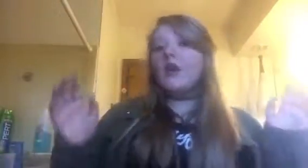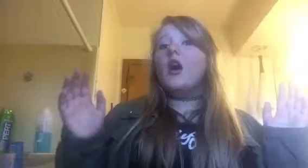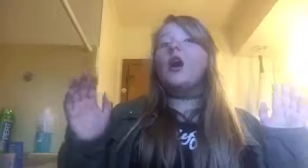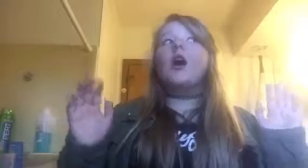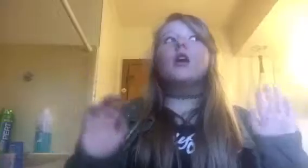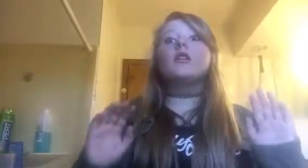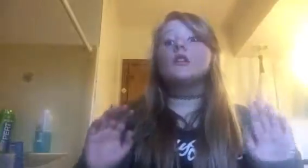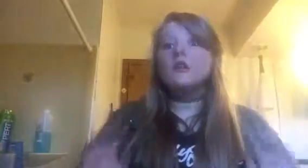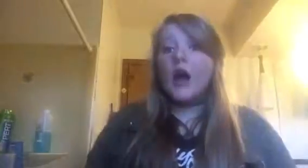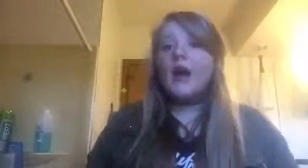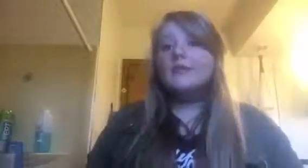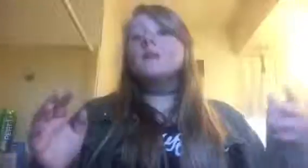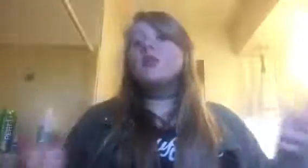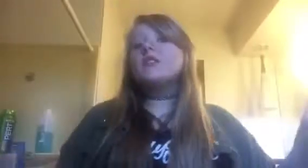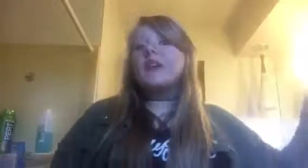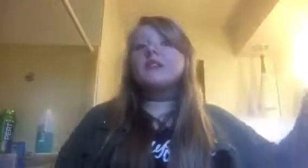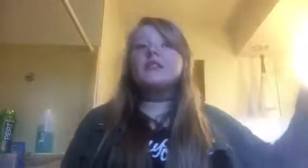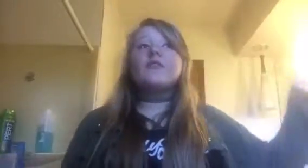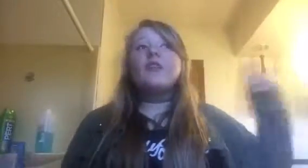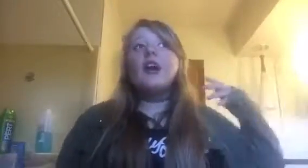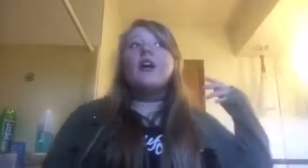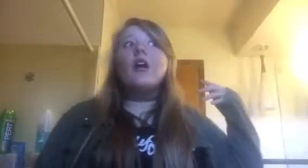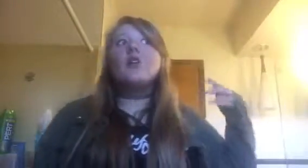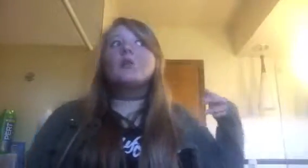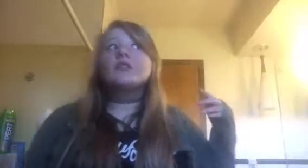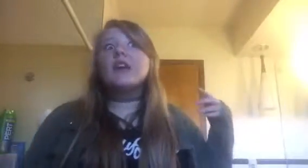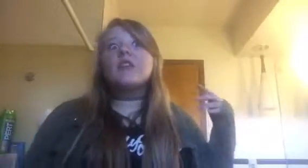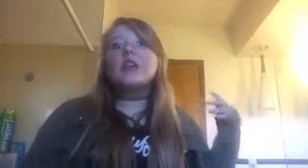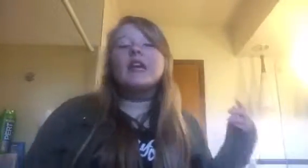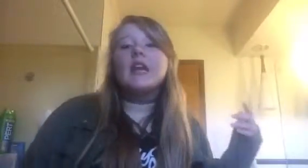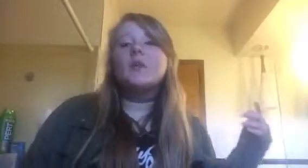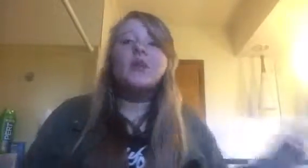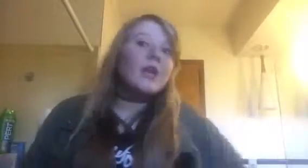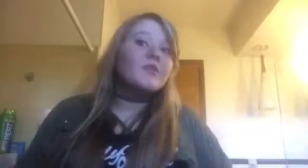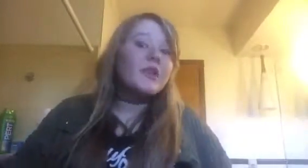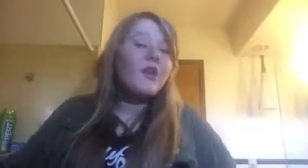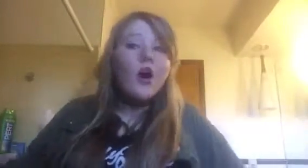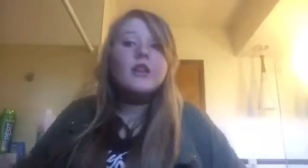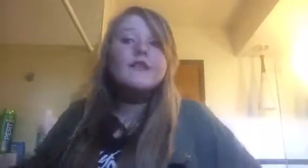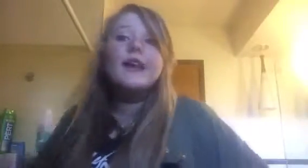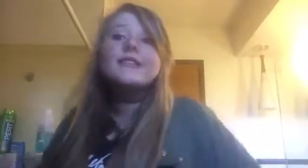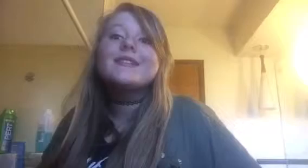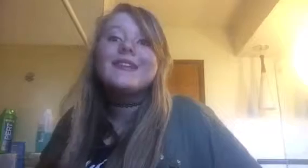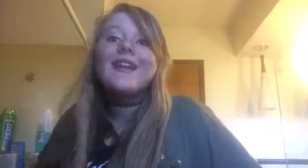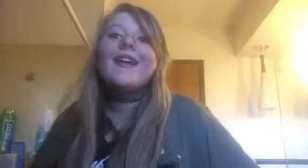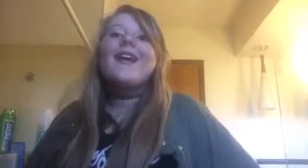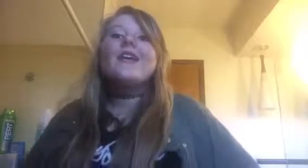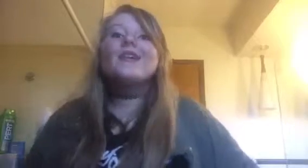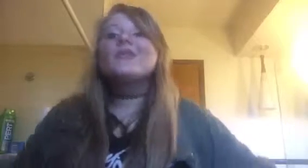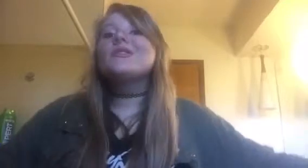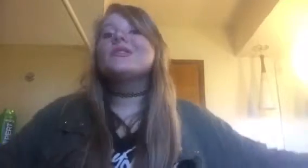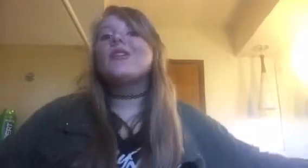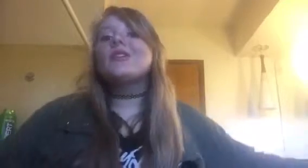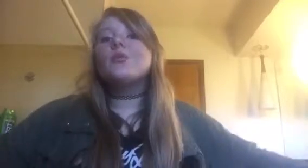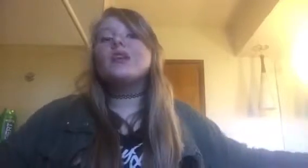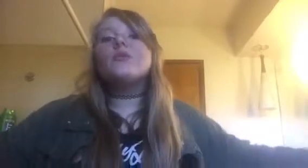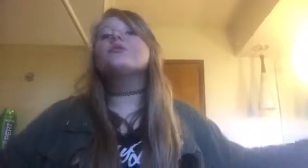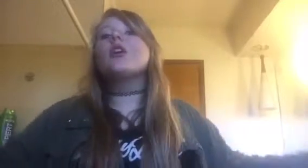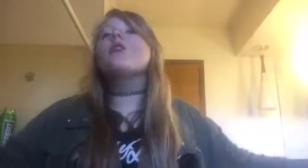a lot. Now most of us, if not 100%, 99.9%, all of us, we use our